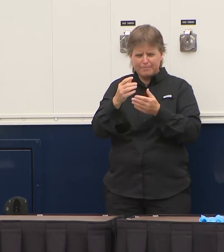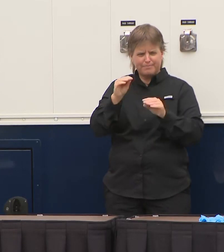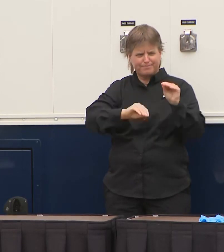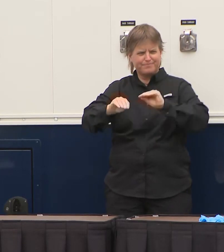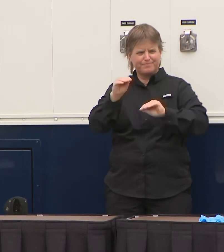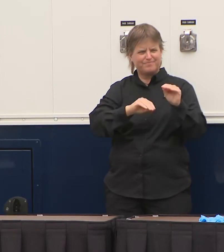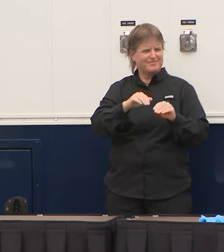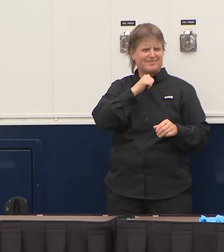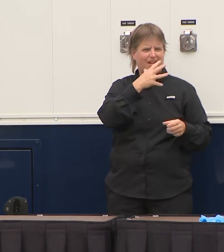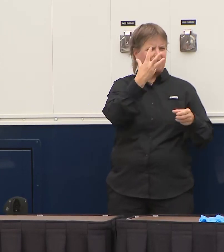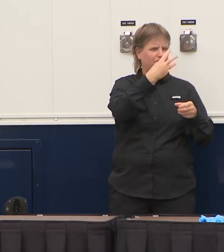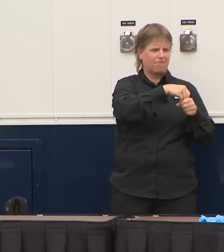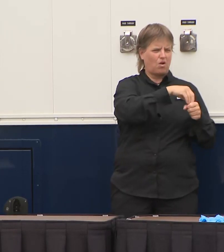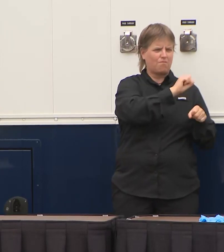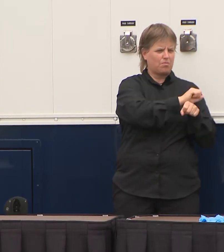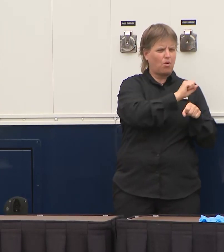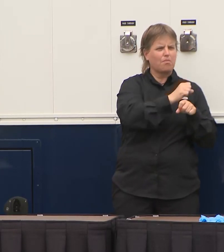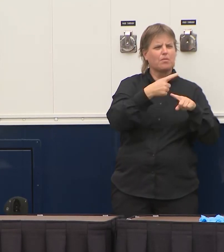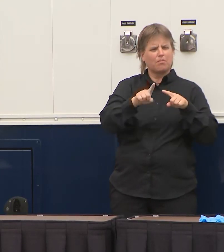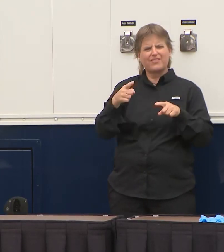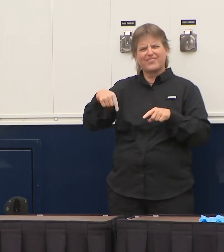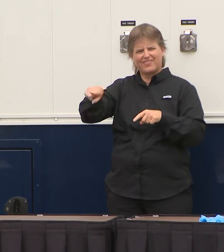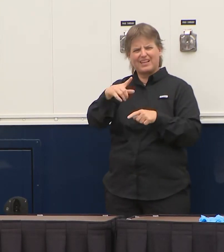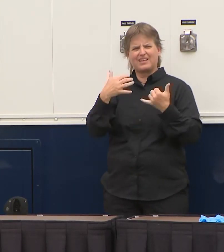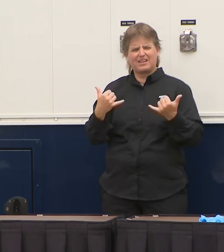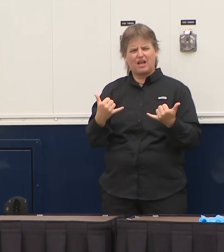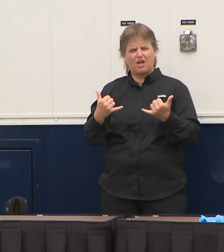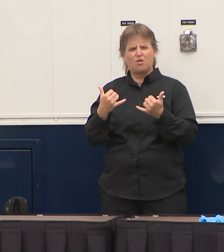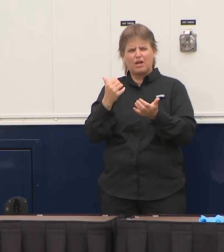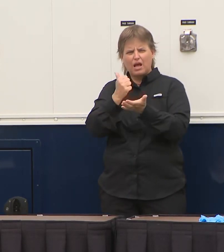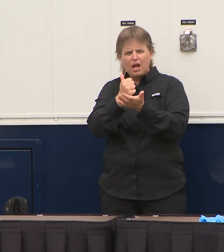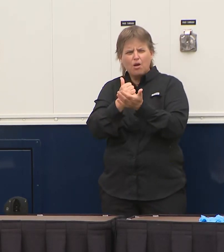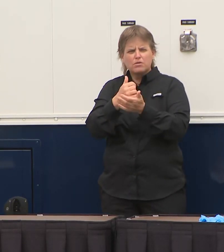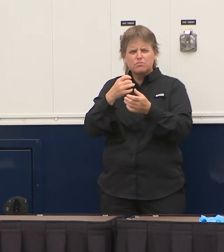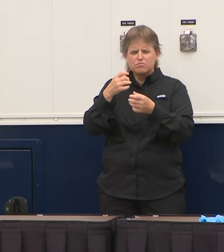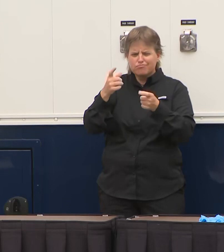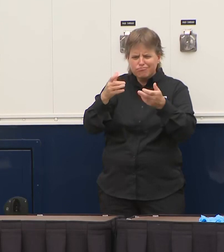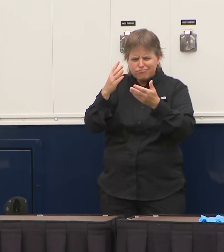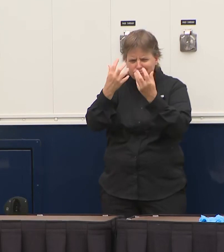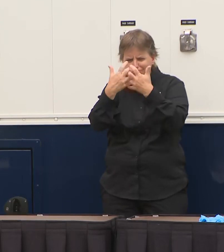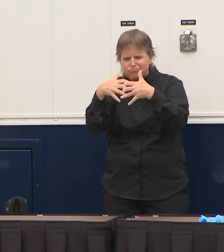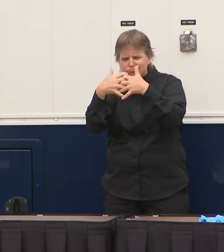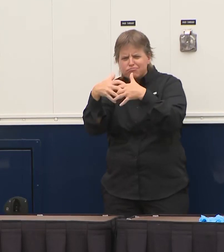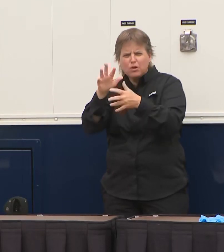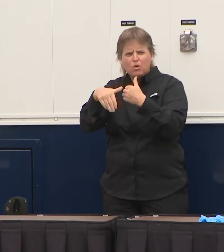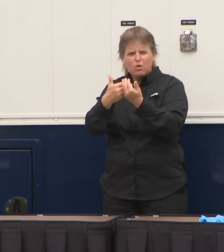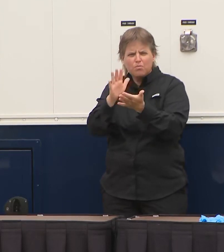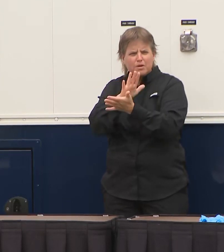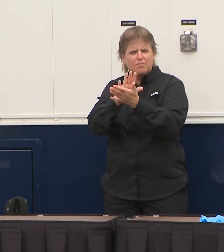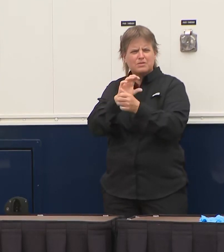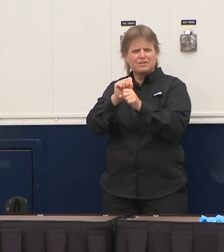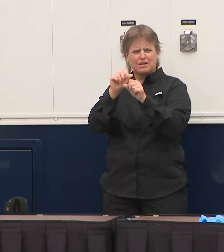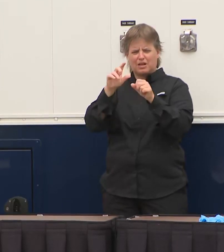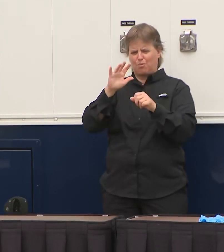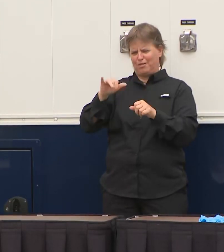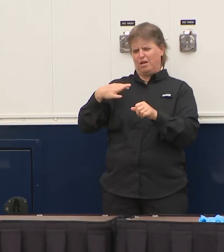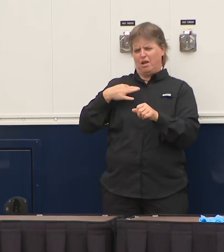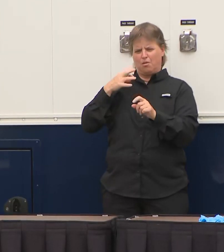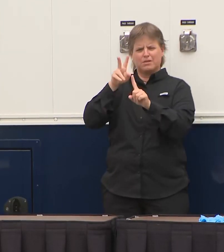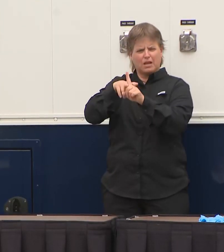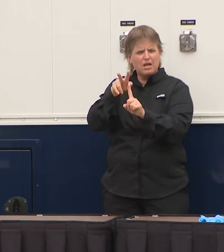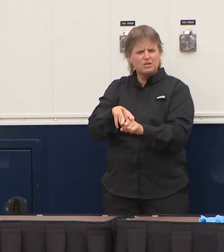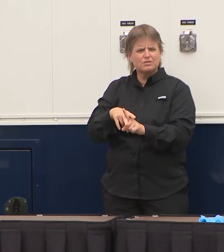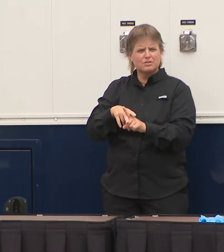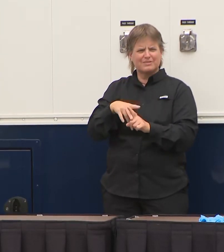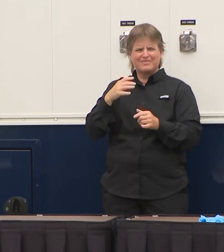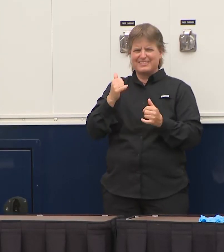applications come in you know they got to process them so we're we're putting forth an effort for this that we've never really done on a thing like this in